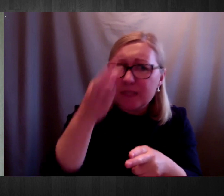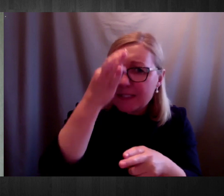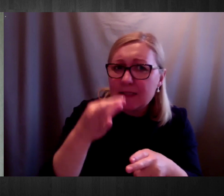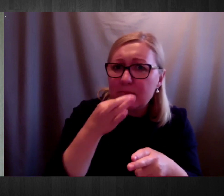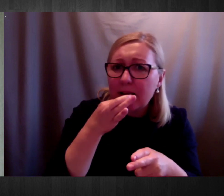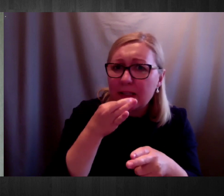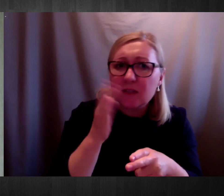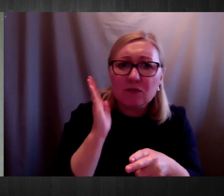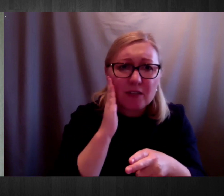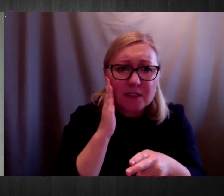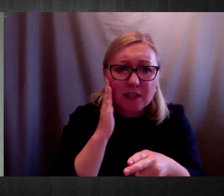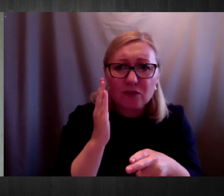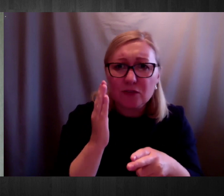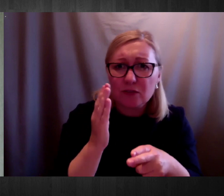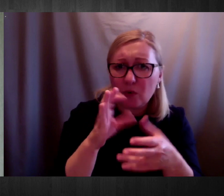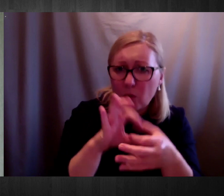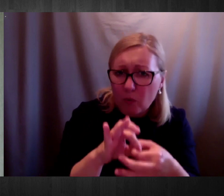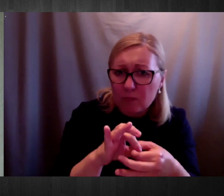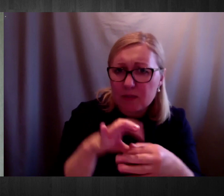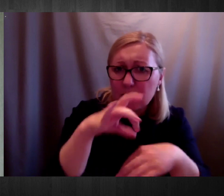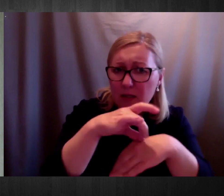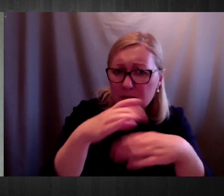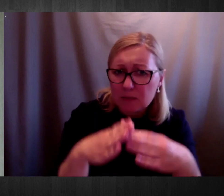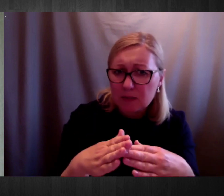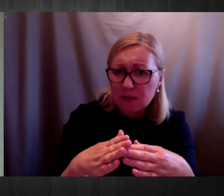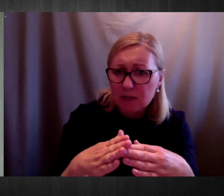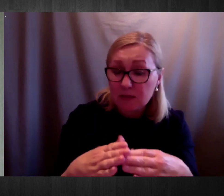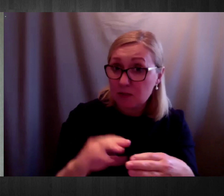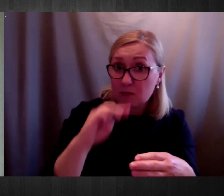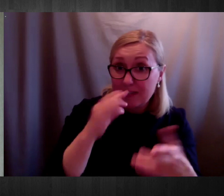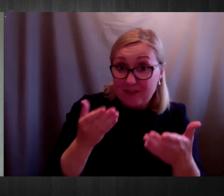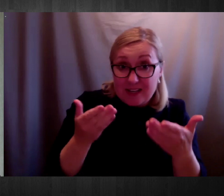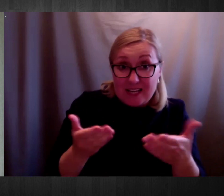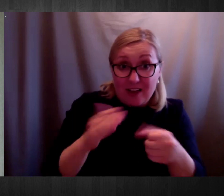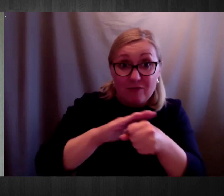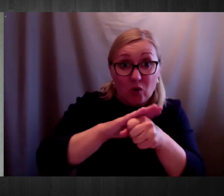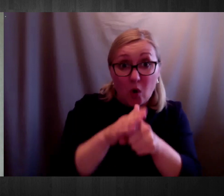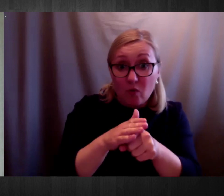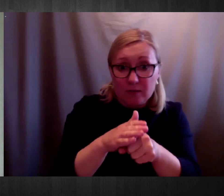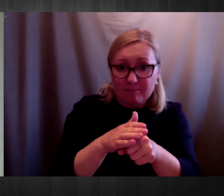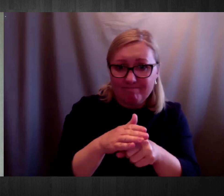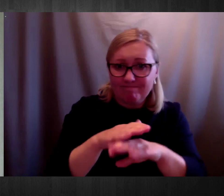-19 and ceased publishing inspection reports for 2019.